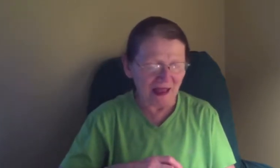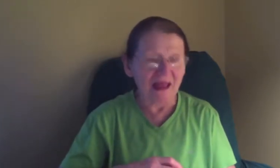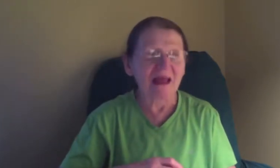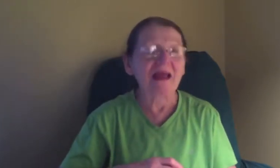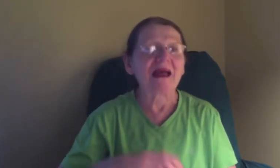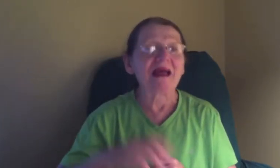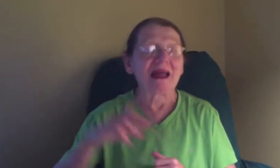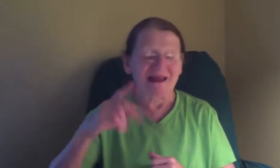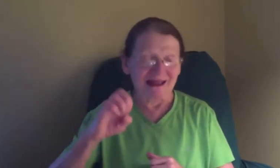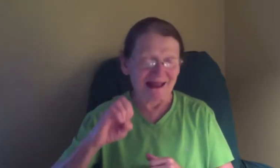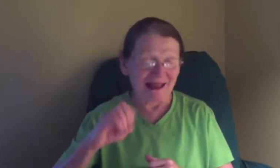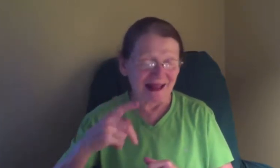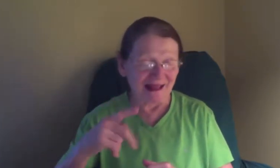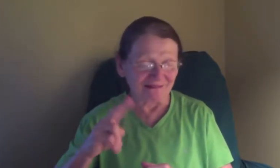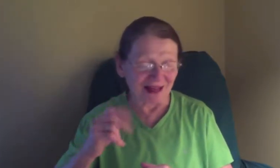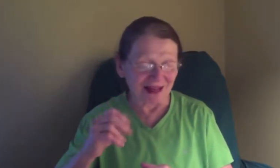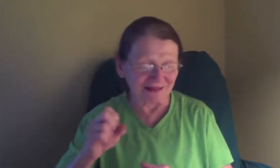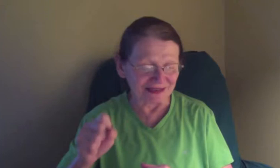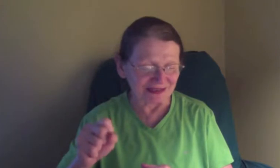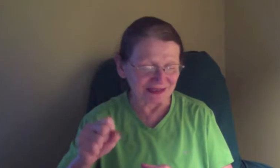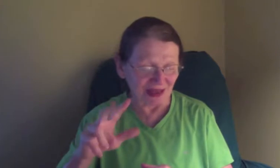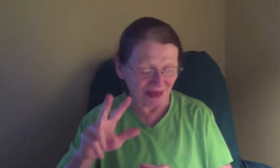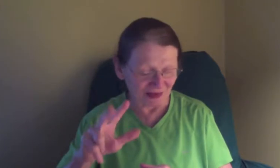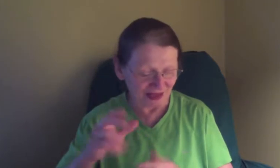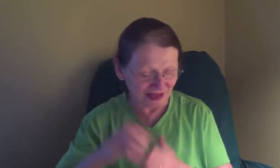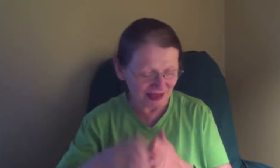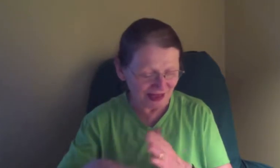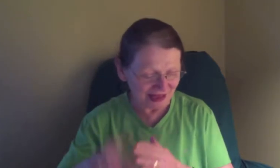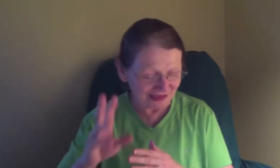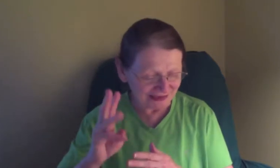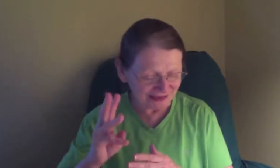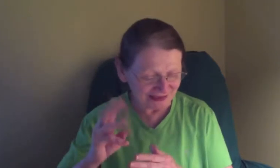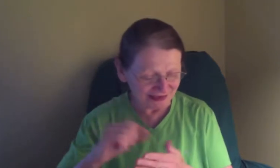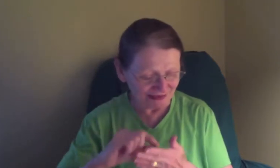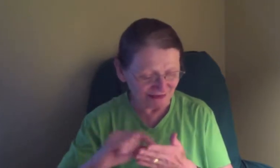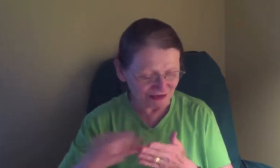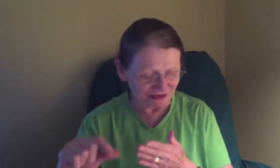I don't it was bad,